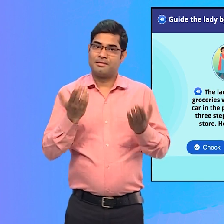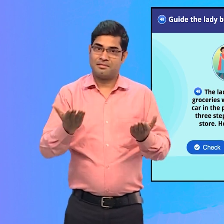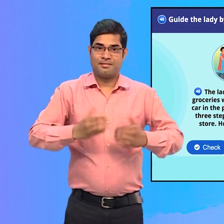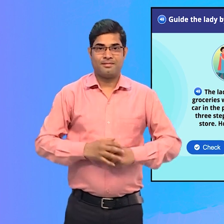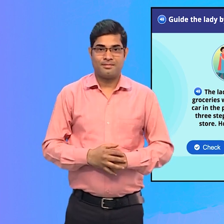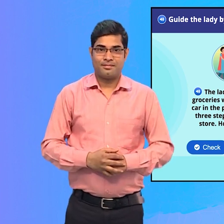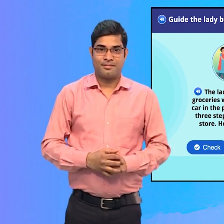Steps to I'm going to and to right. Tap. to the Tap.